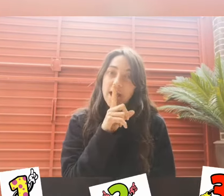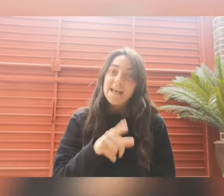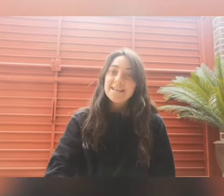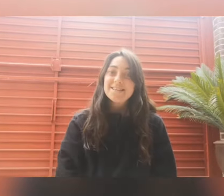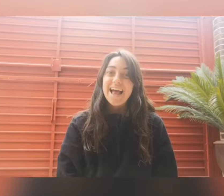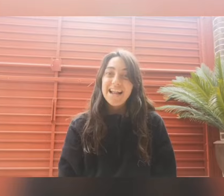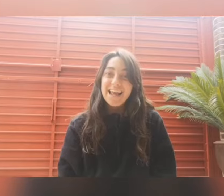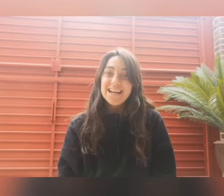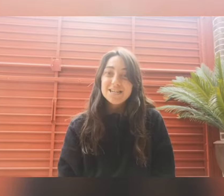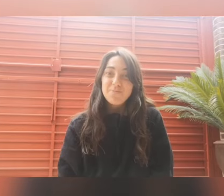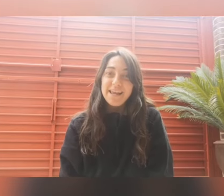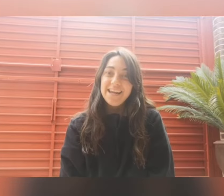Silence, please!